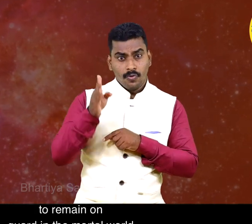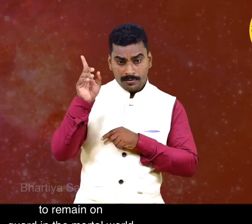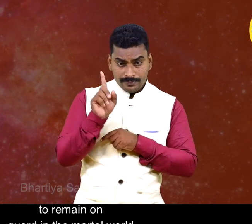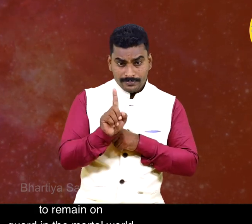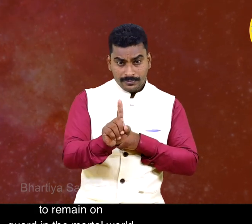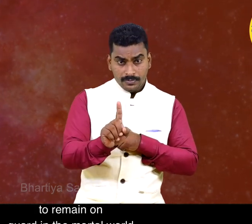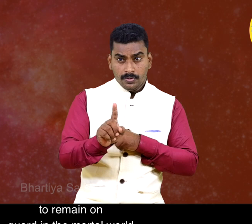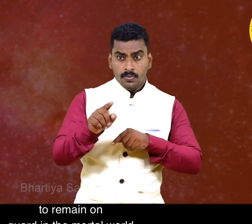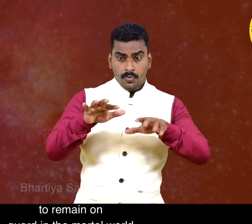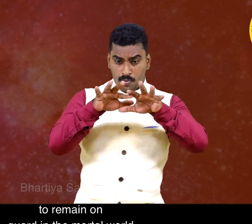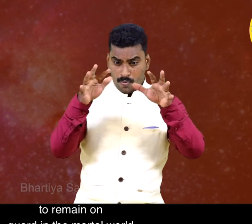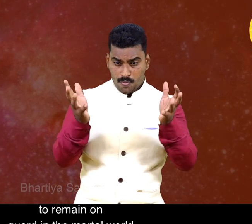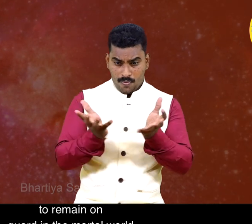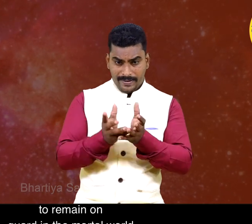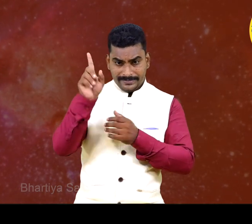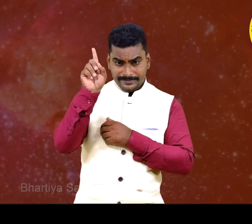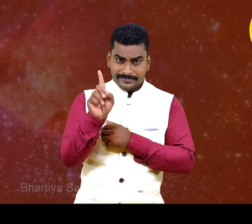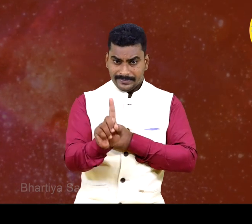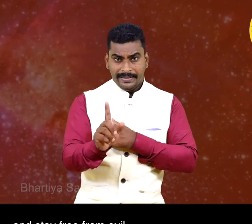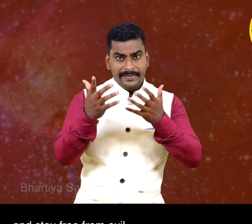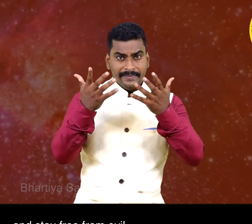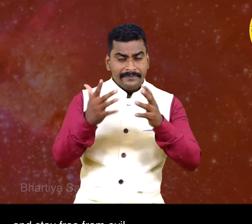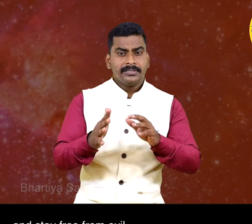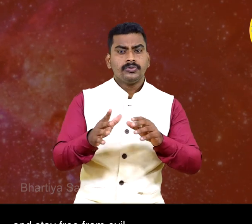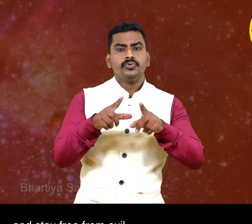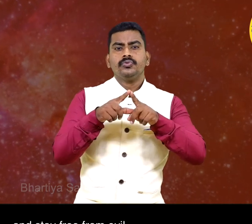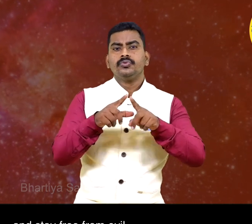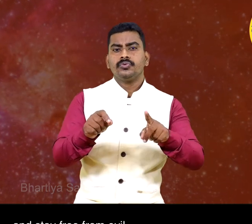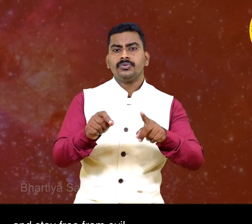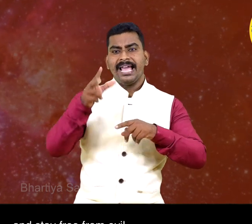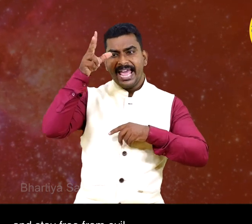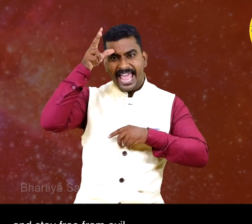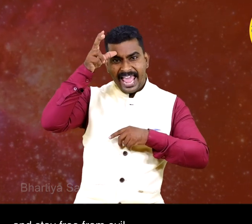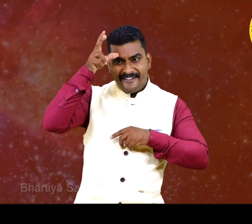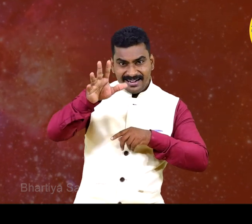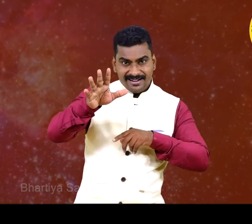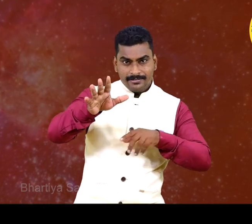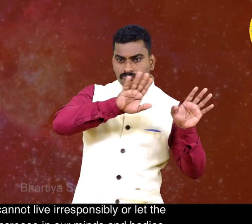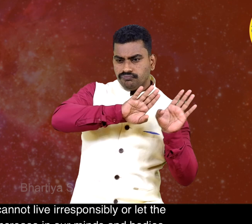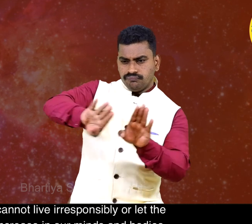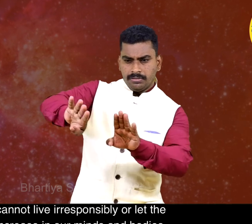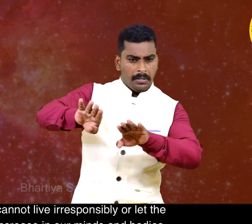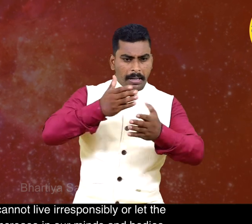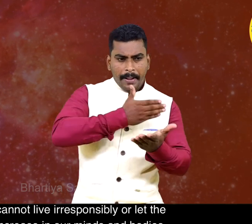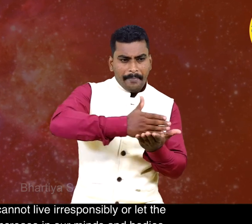in the mortal world and stay free from evil. We cannot live